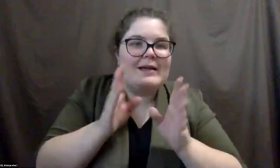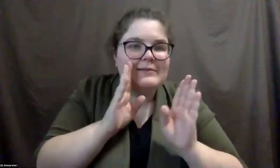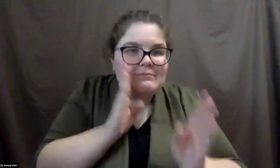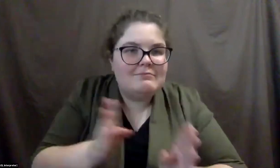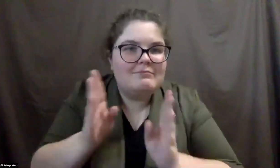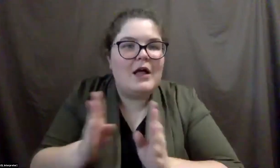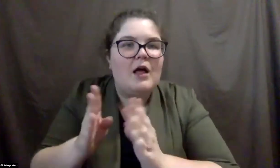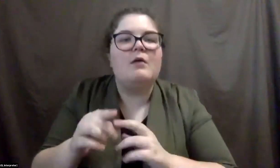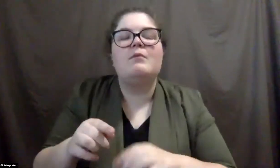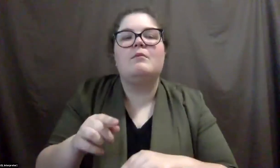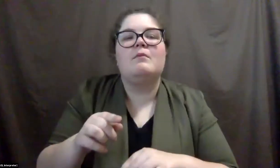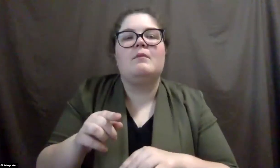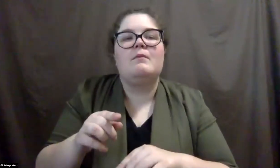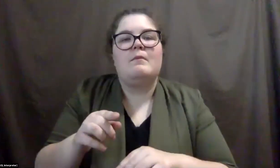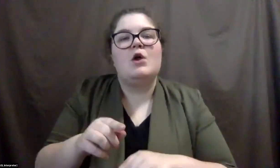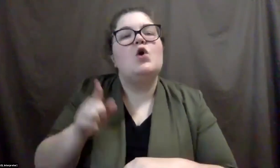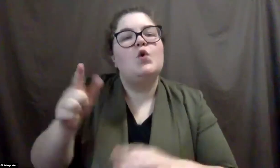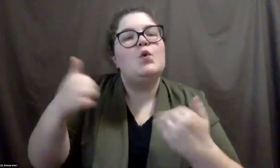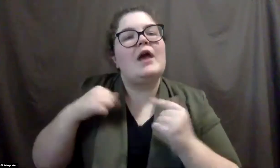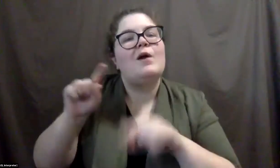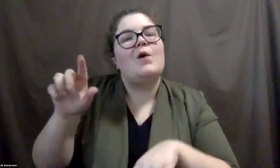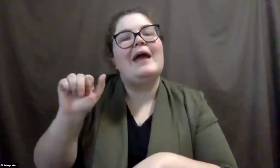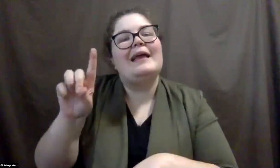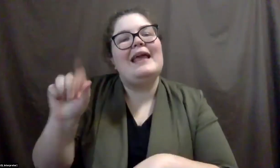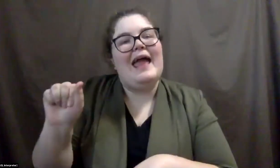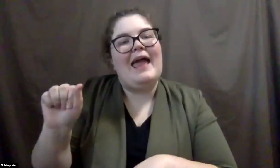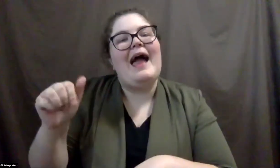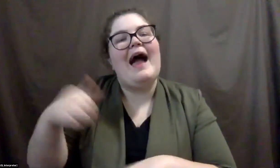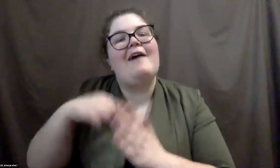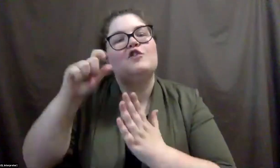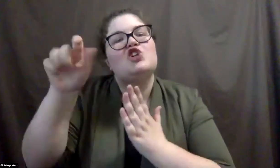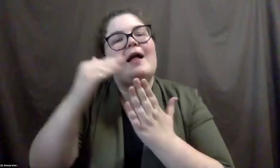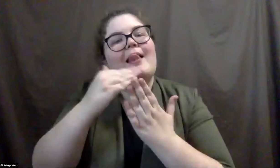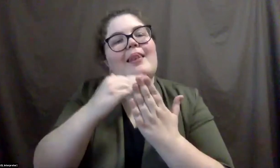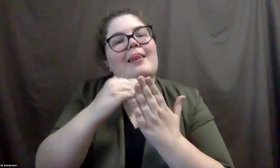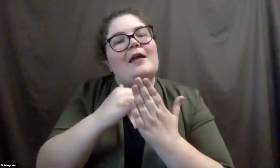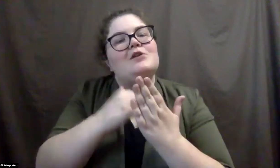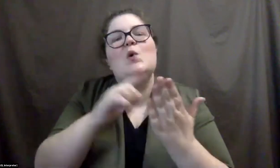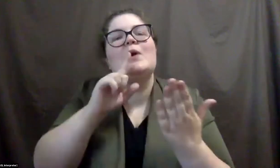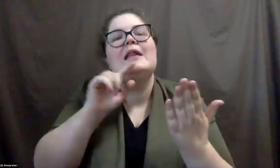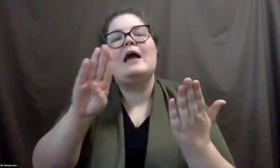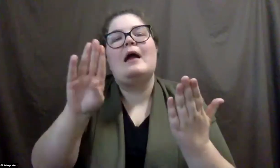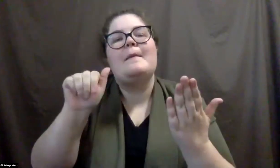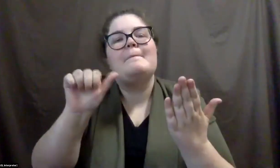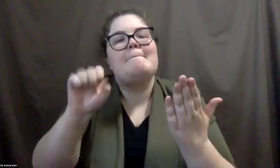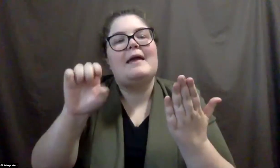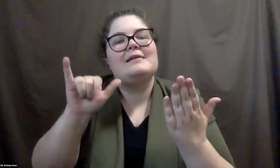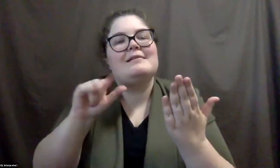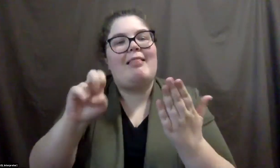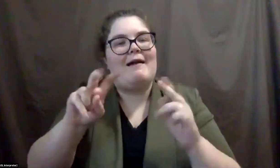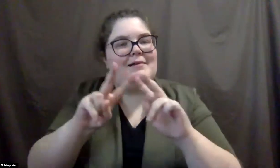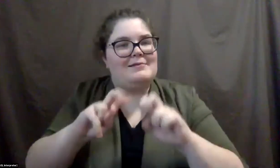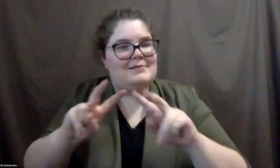the ADA websites and there's all kinds of checklists that serve as kind of a baseline assessment. So really an assessment